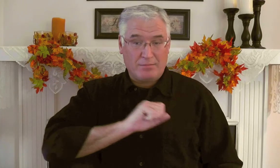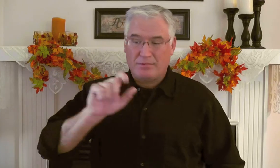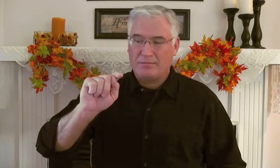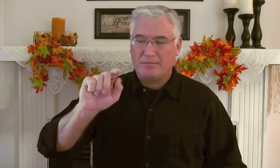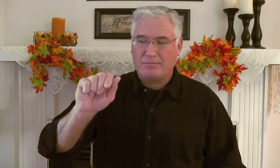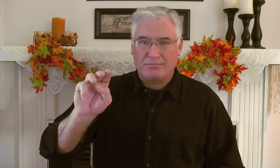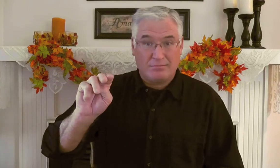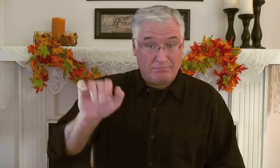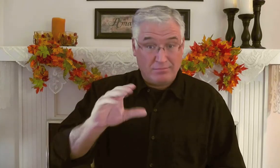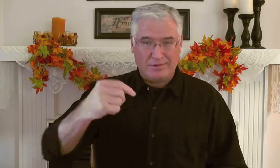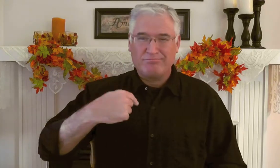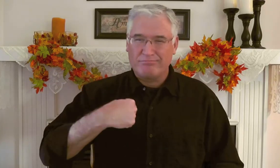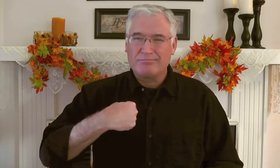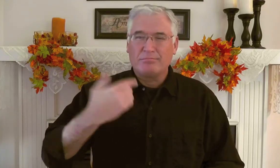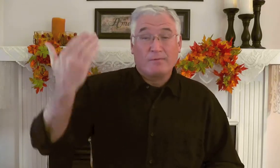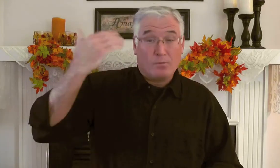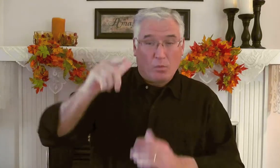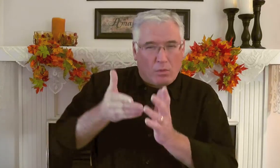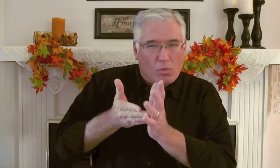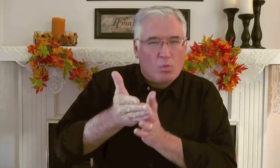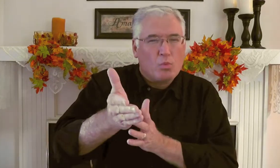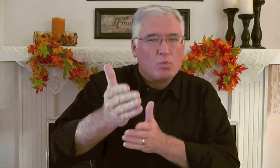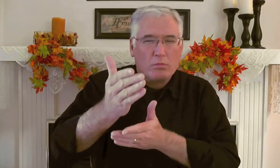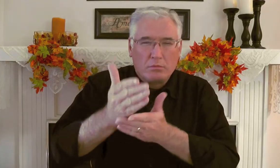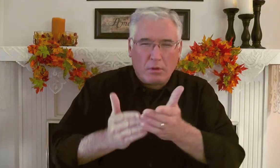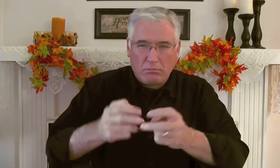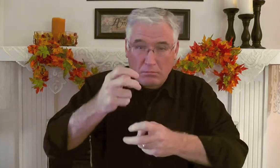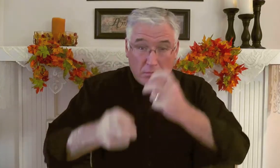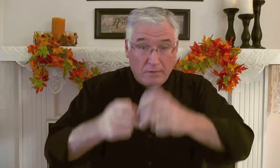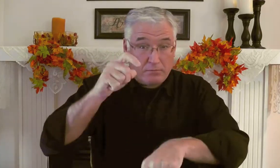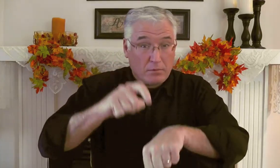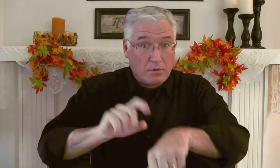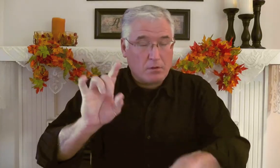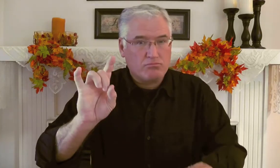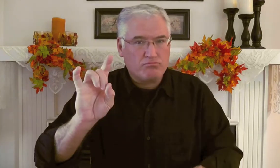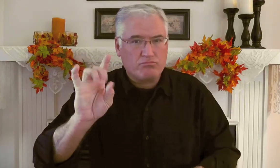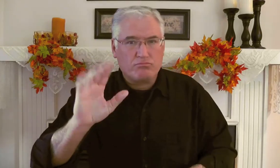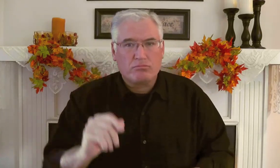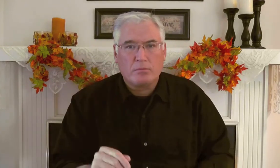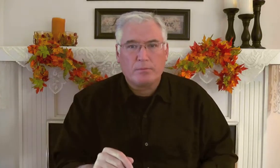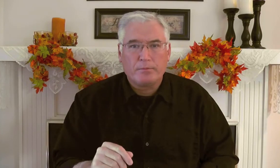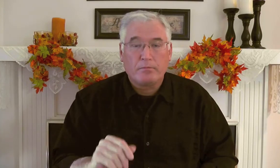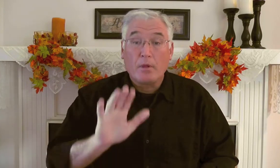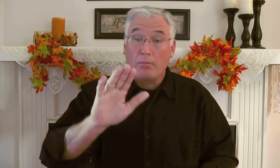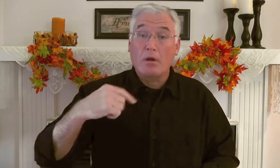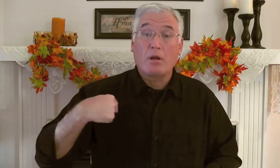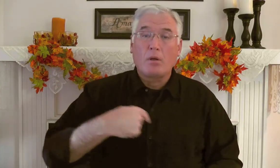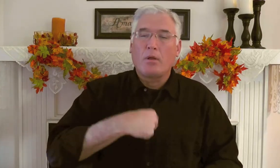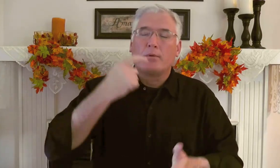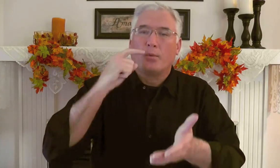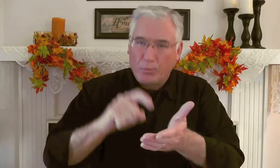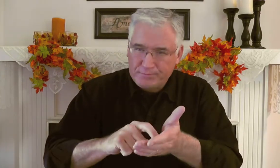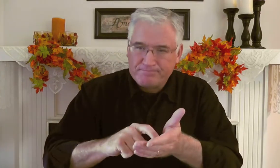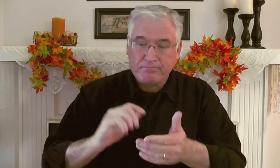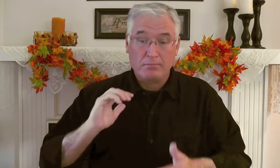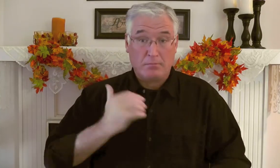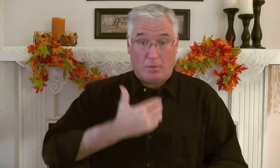My wife, Tammy, and I, before we went through some difficult times, it were terrible times, and we